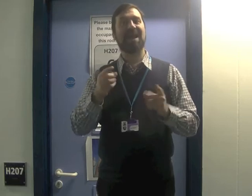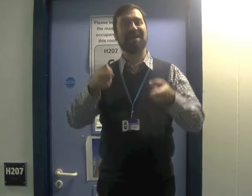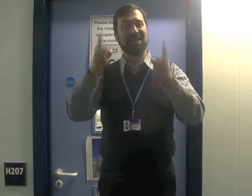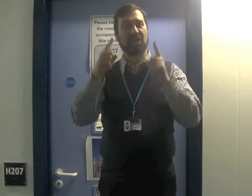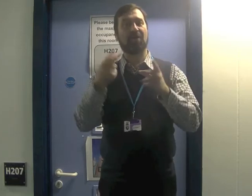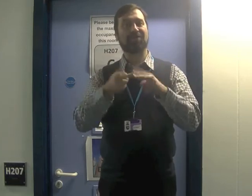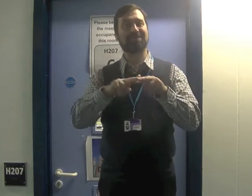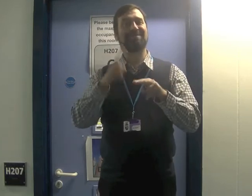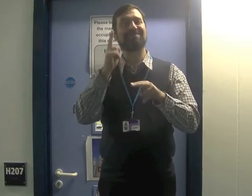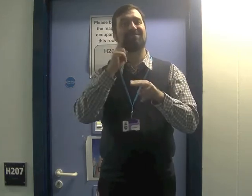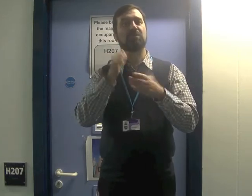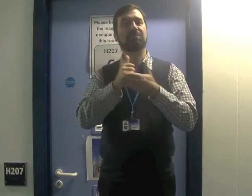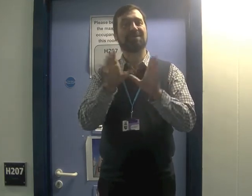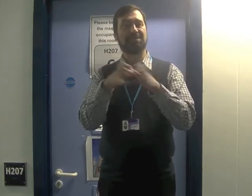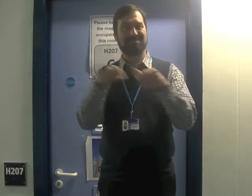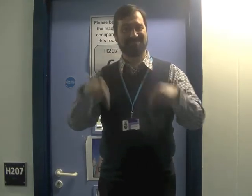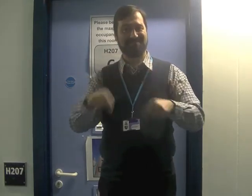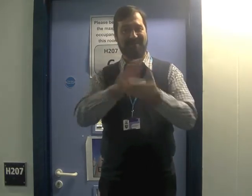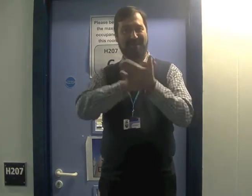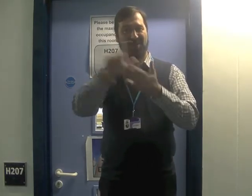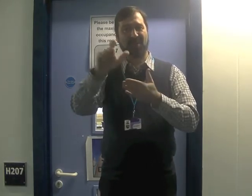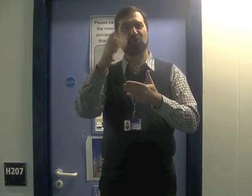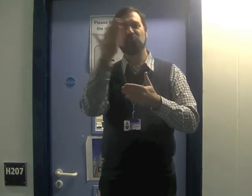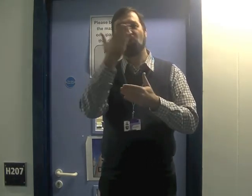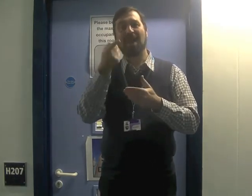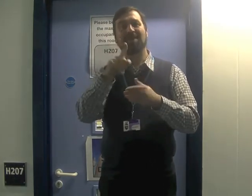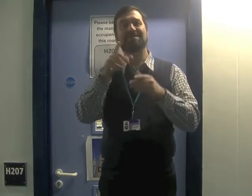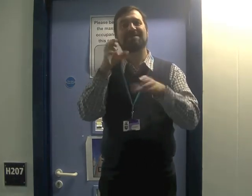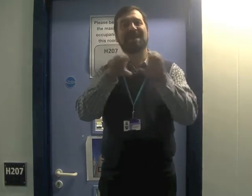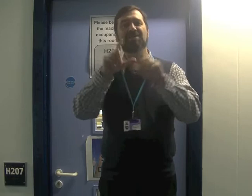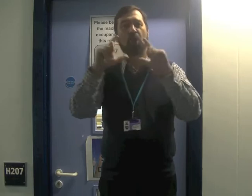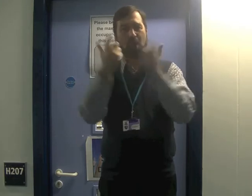I'm head of the Deaf Support Department here at Heathcote School and Science College.